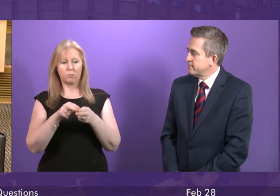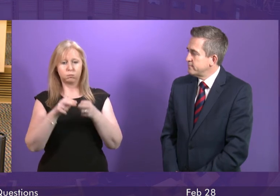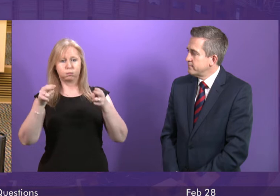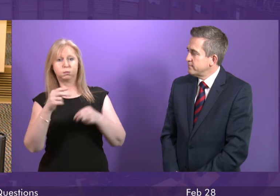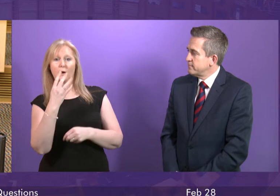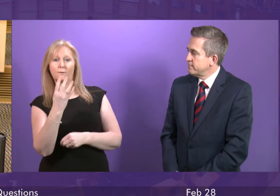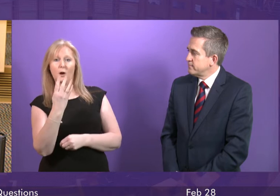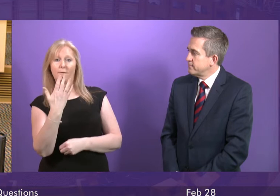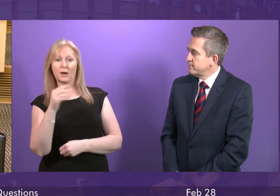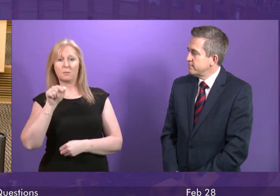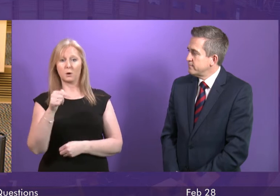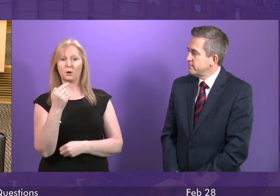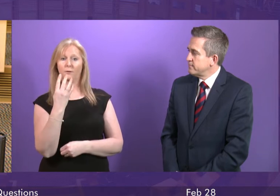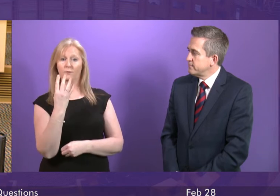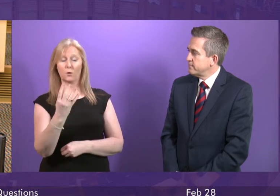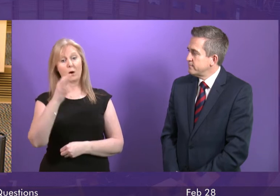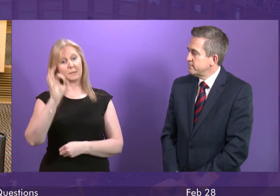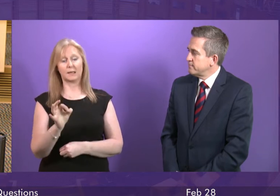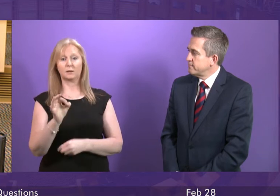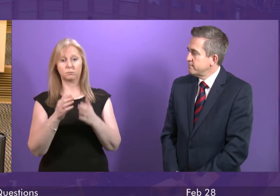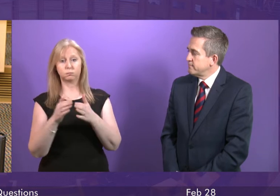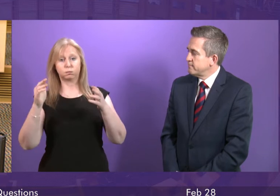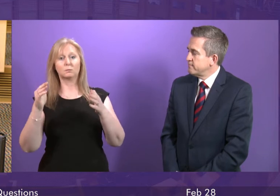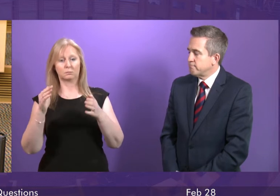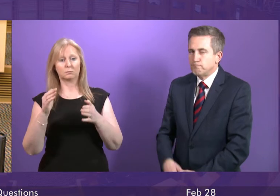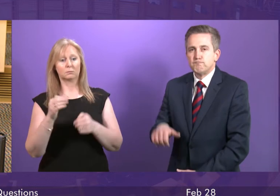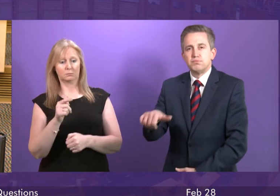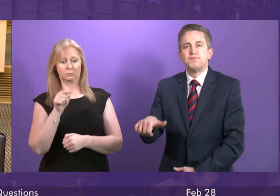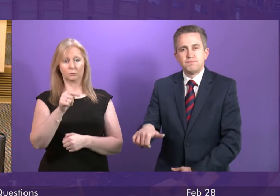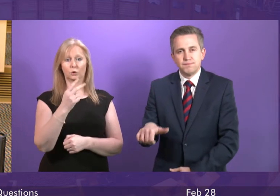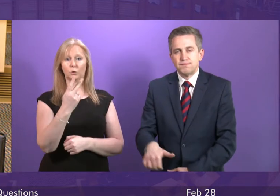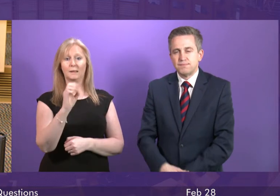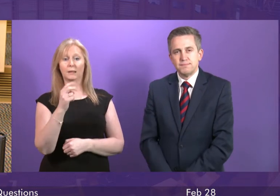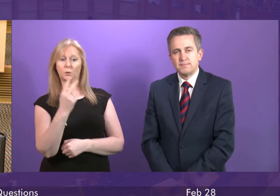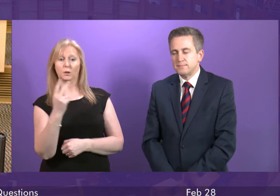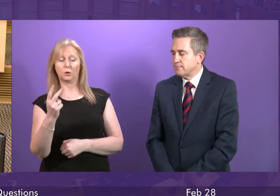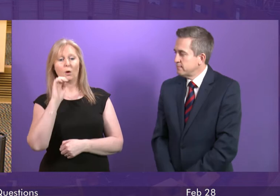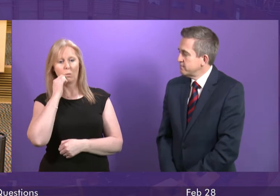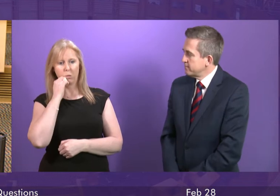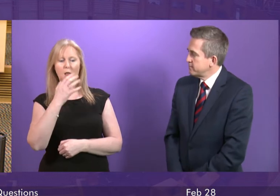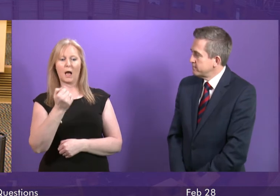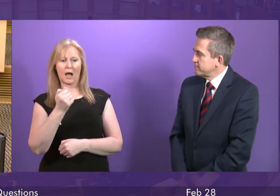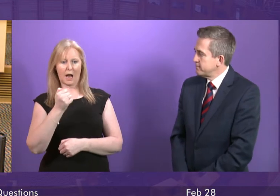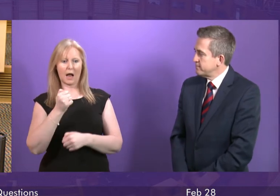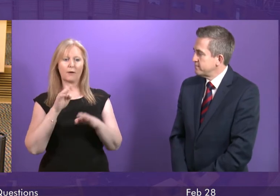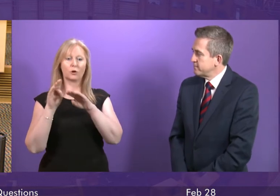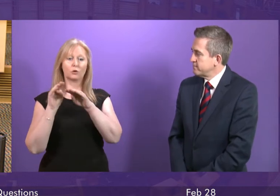.4%, and by 2022 we will have increased specialty training places in radiology by